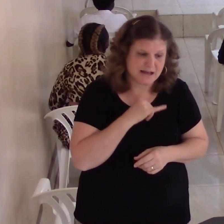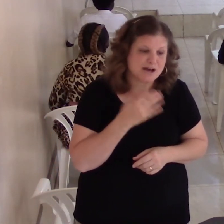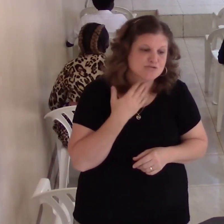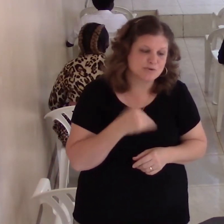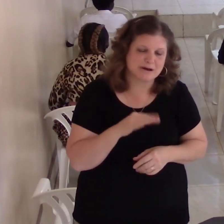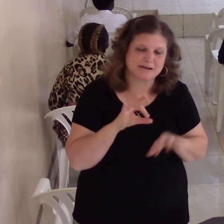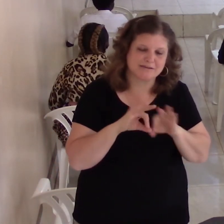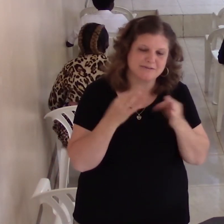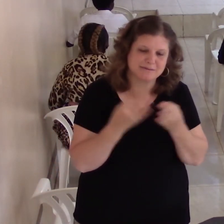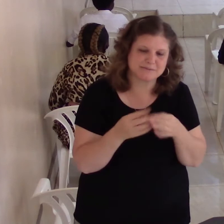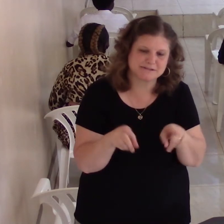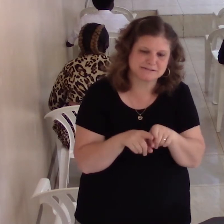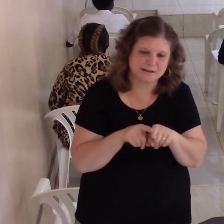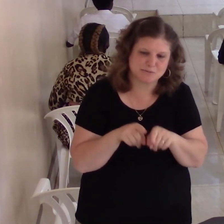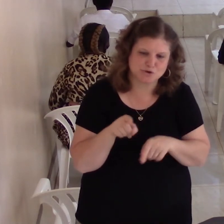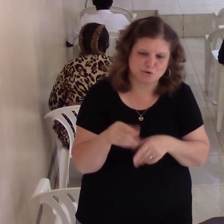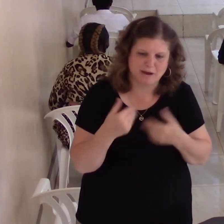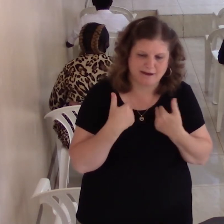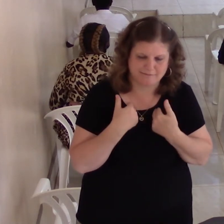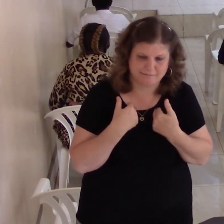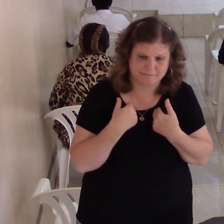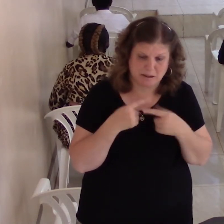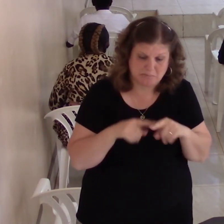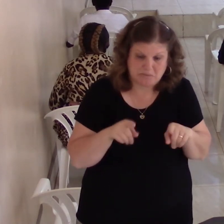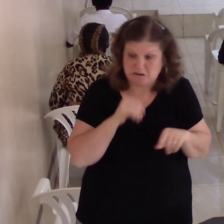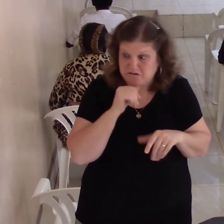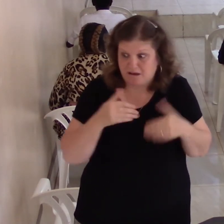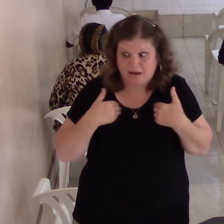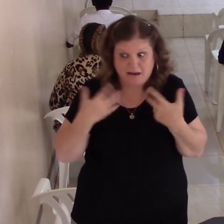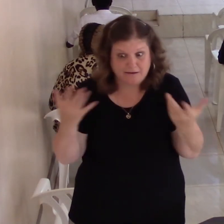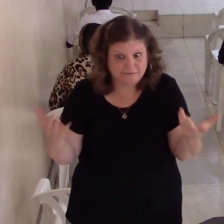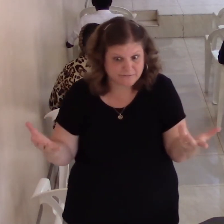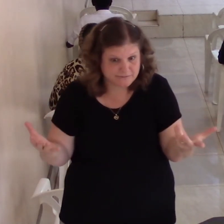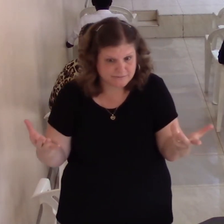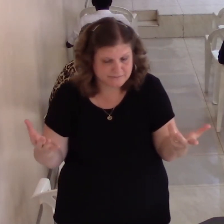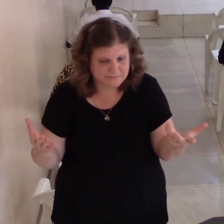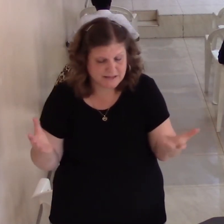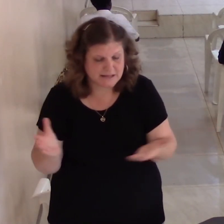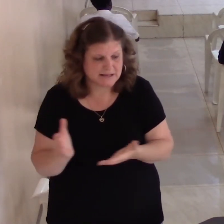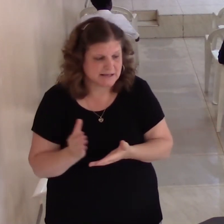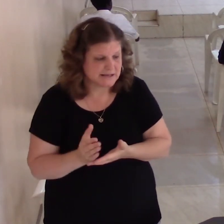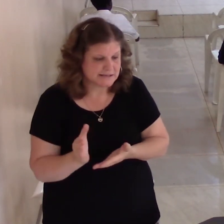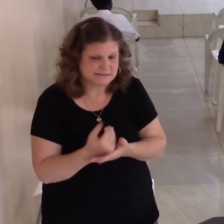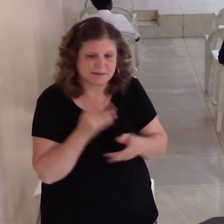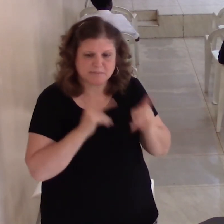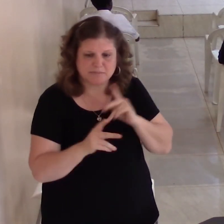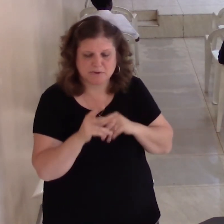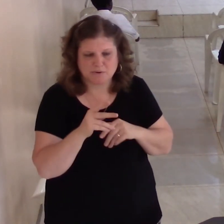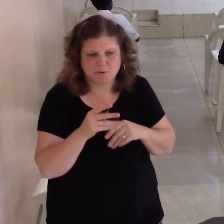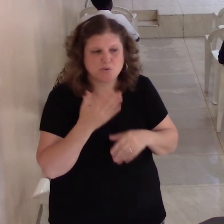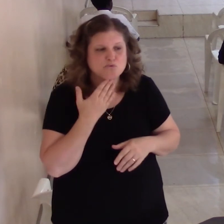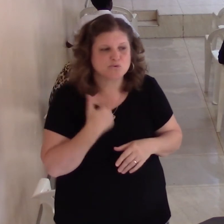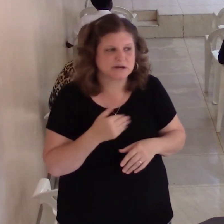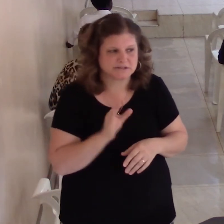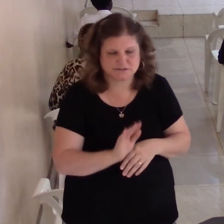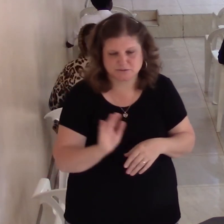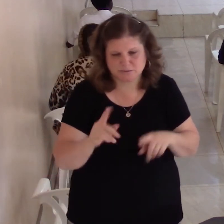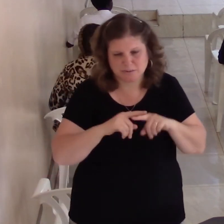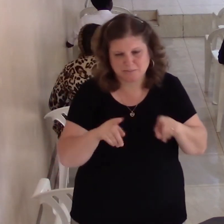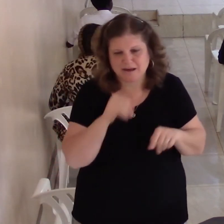And he doesn't. There's some men of one who are married. They can't even have children. They want to have children. They can't. For whatever reason.